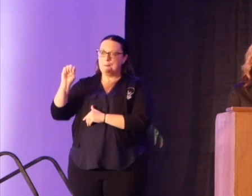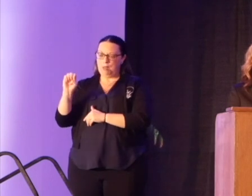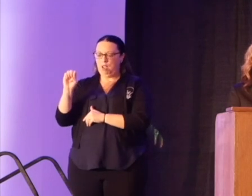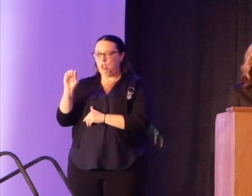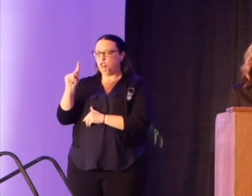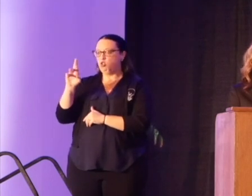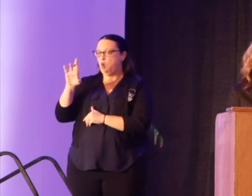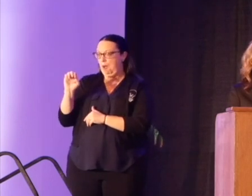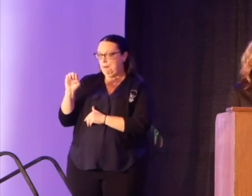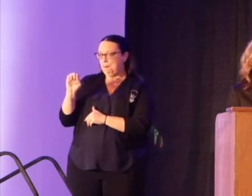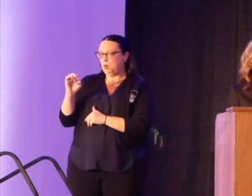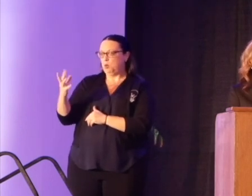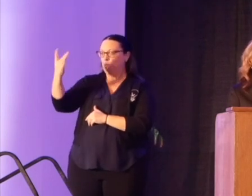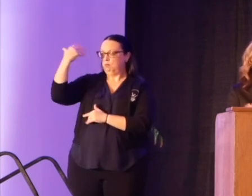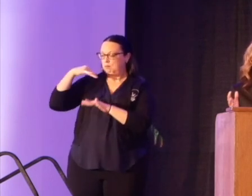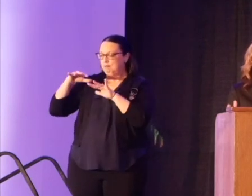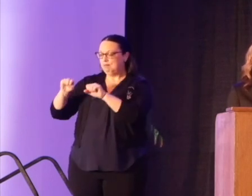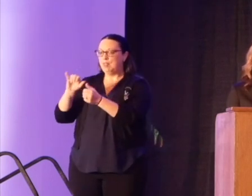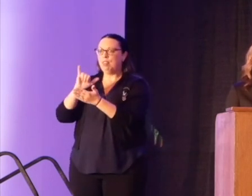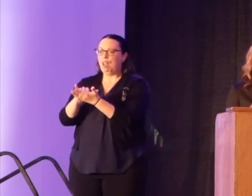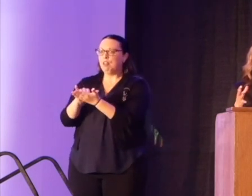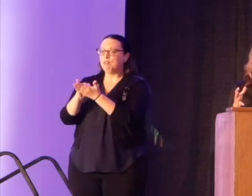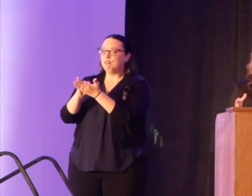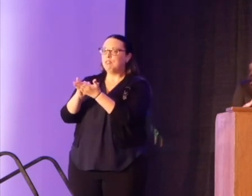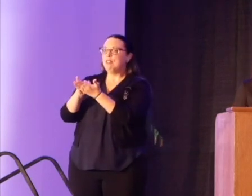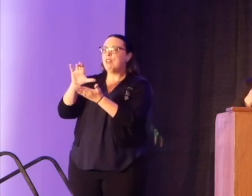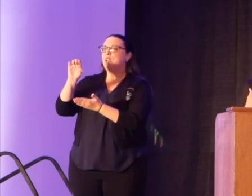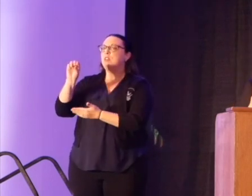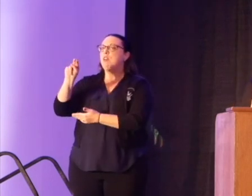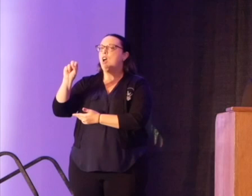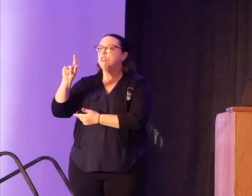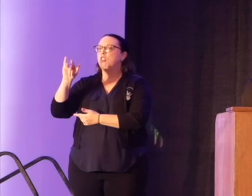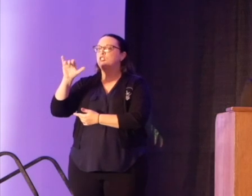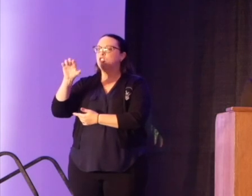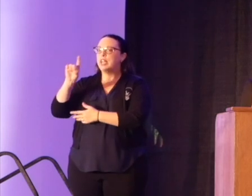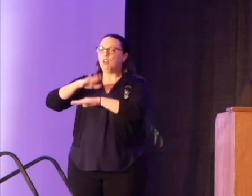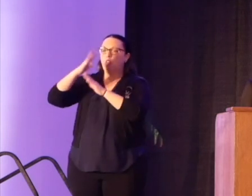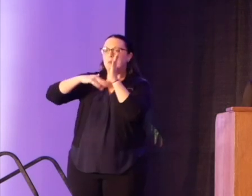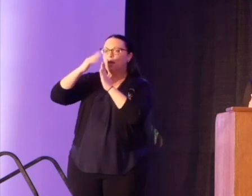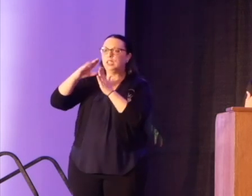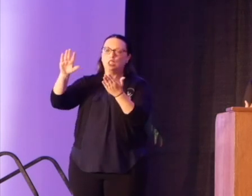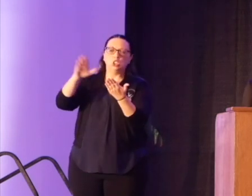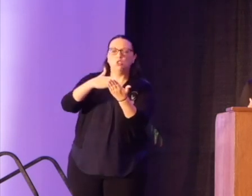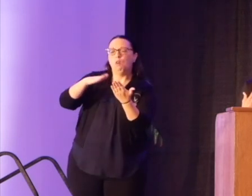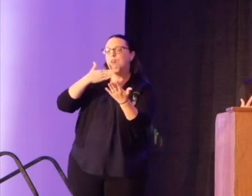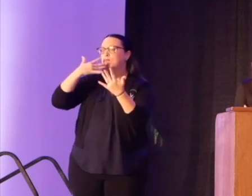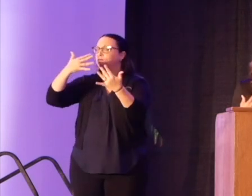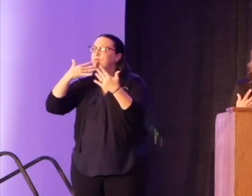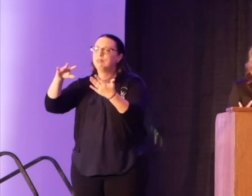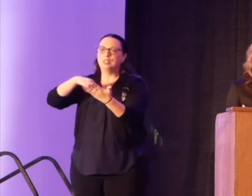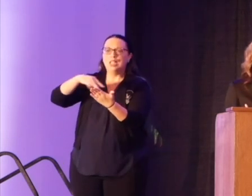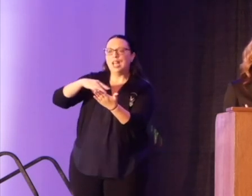space. They consecrated it with creative expression. On the mural, song, dance, prayers, vigils, flowers,